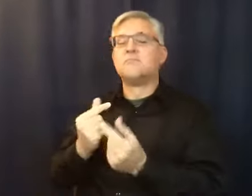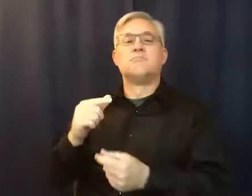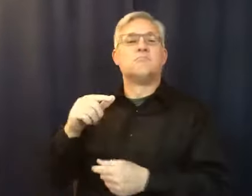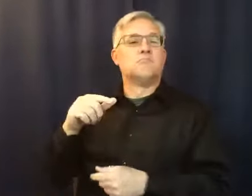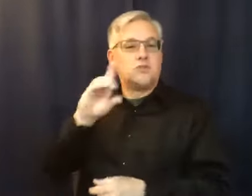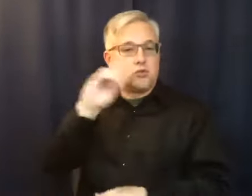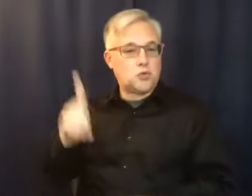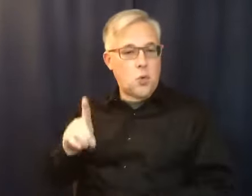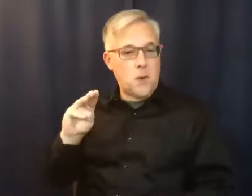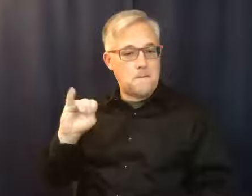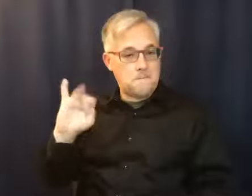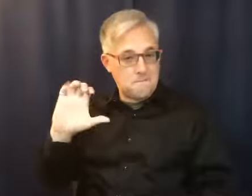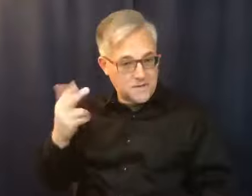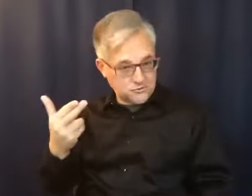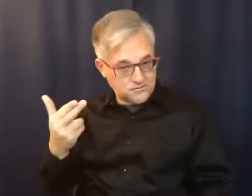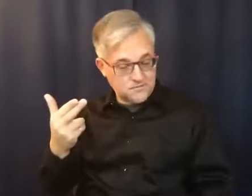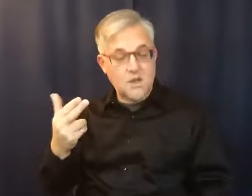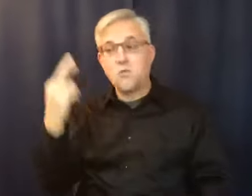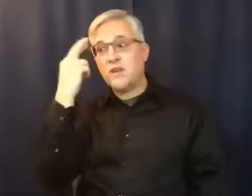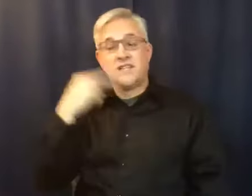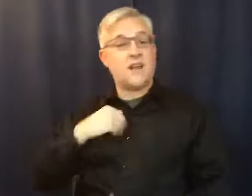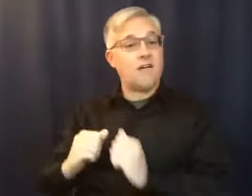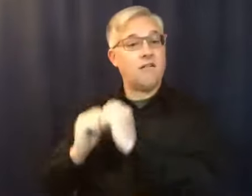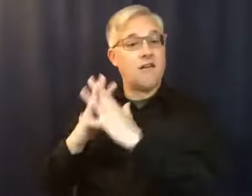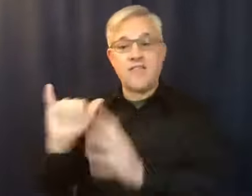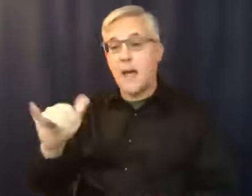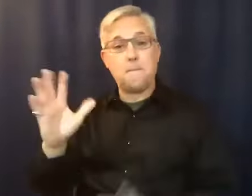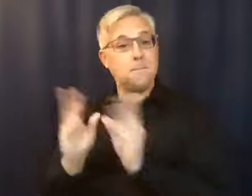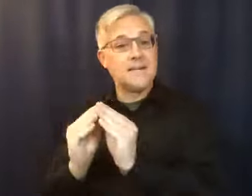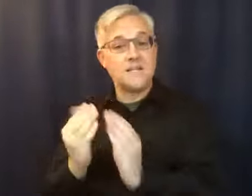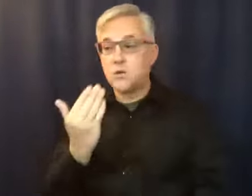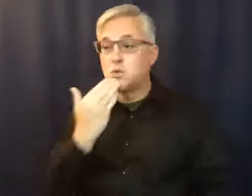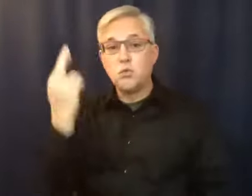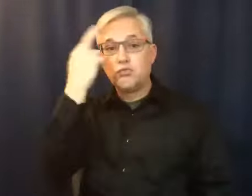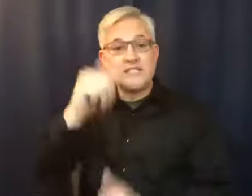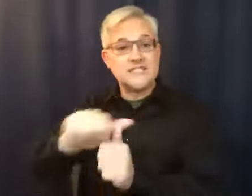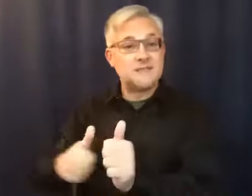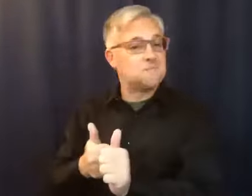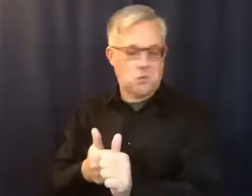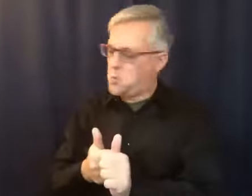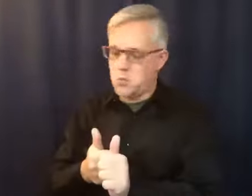started it not out of any good reason. I started it because my husband went to AA meetings at the same place.